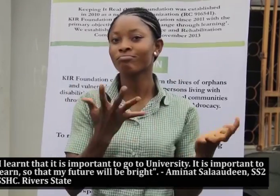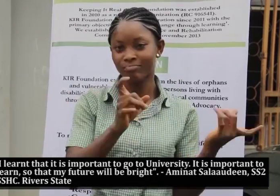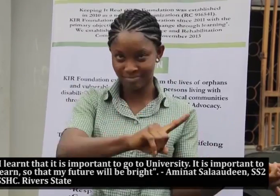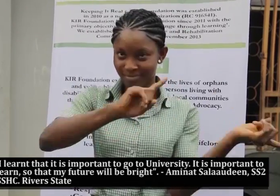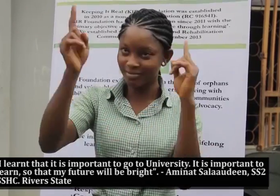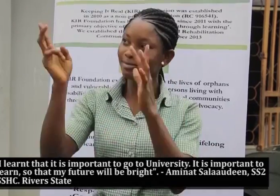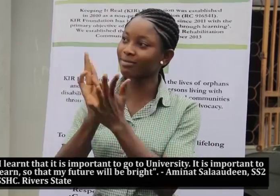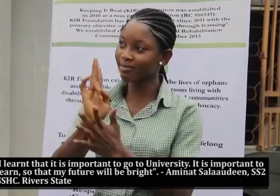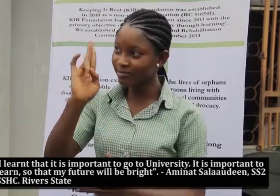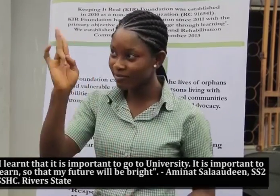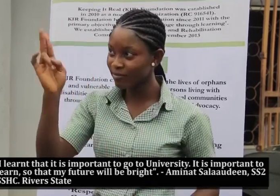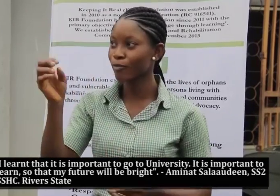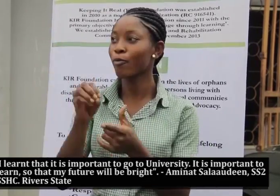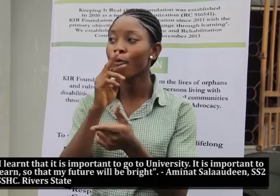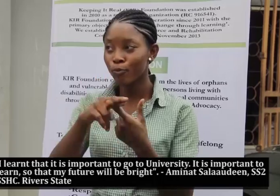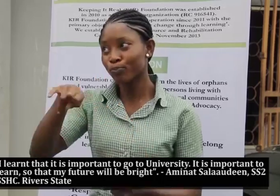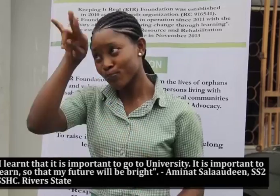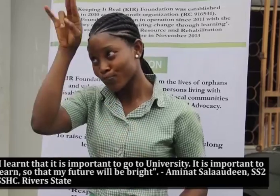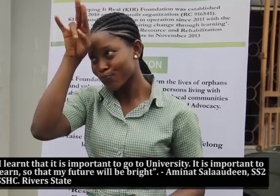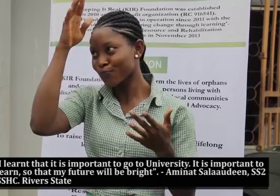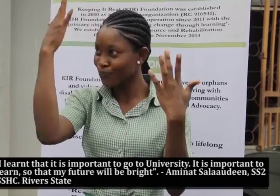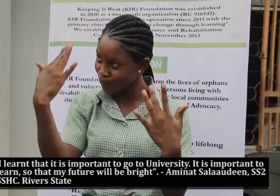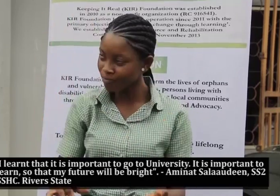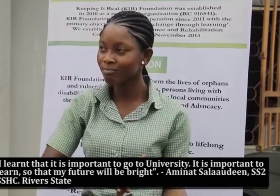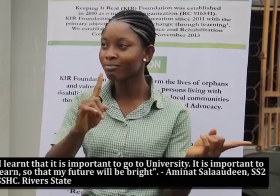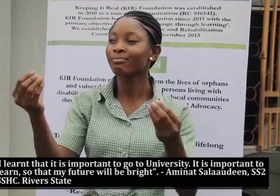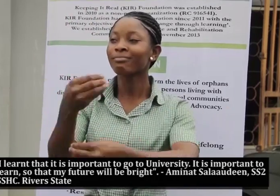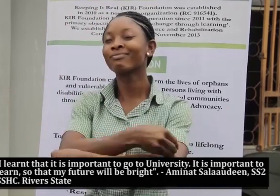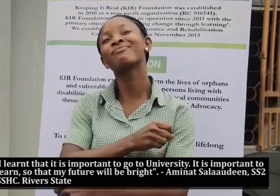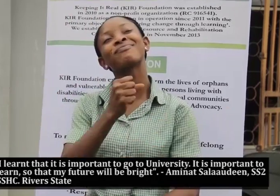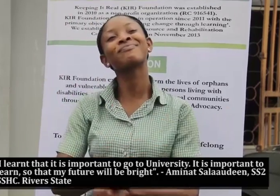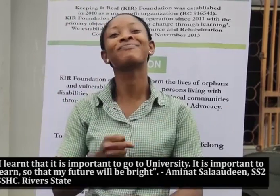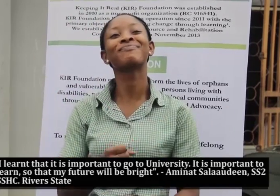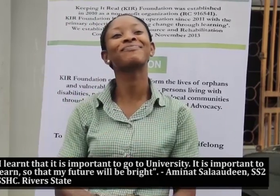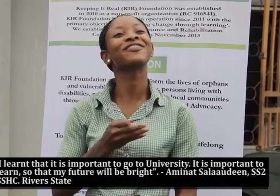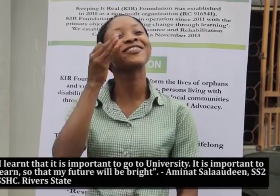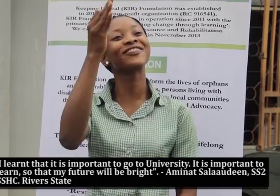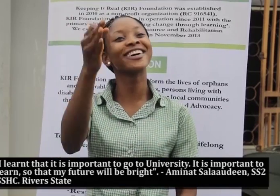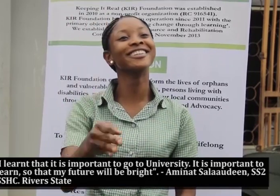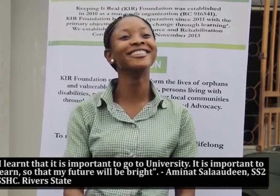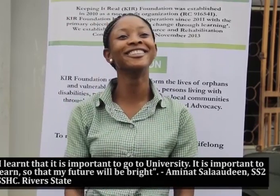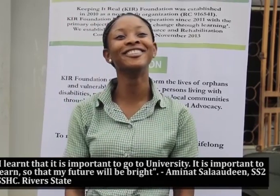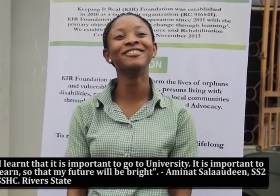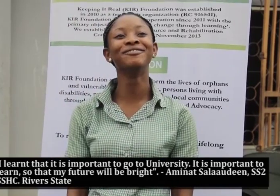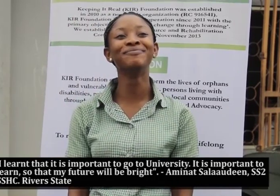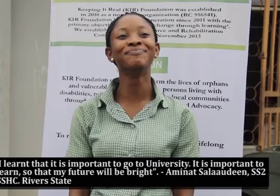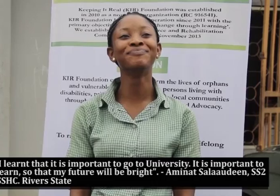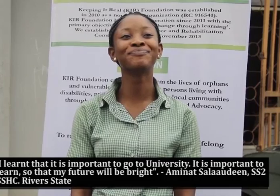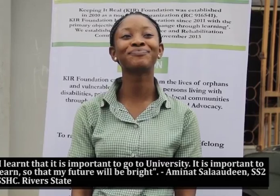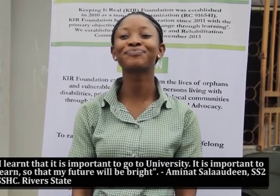I learned that it's important to go to university. It's important to learn so that my future will